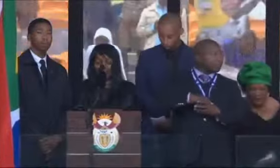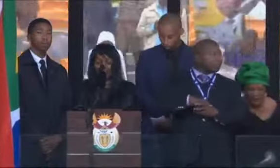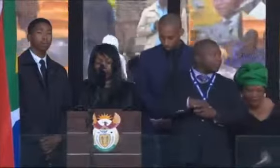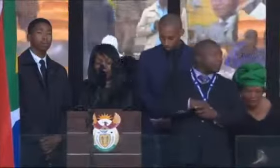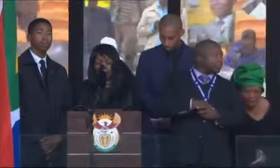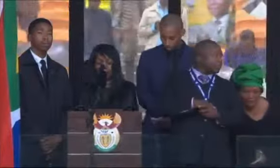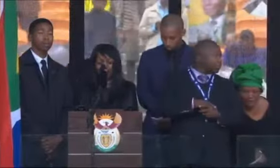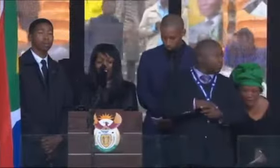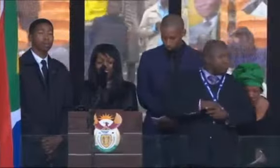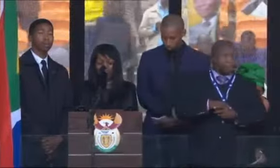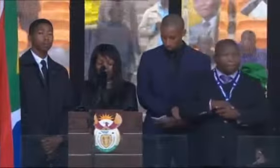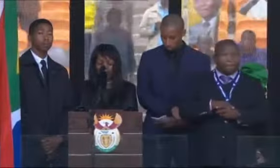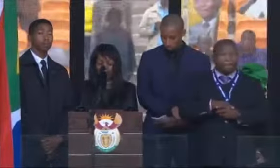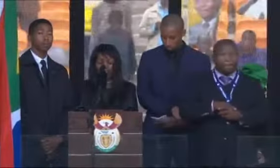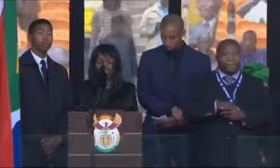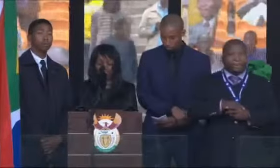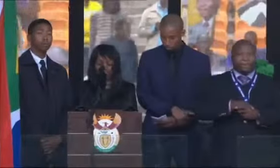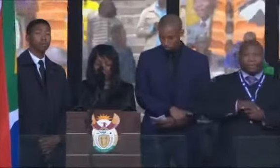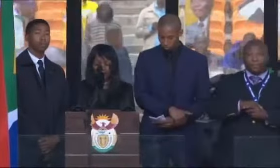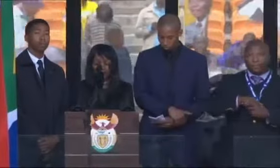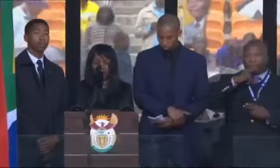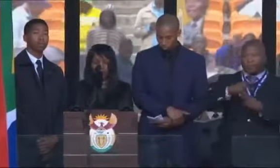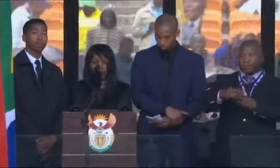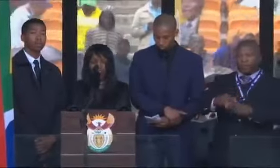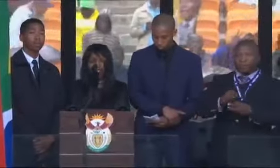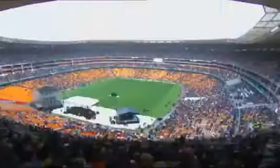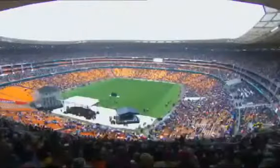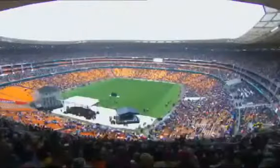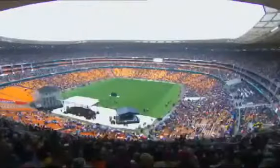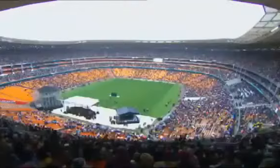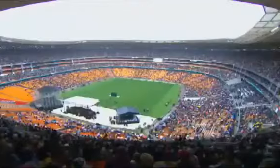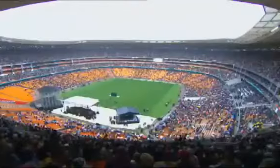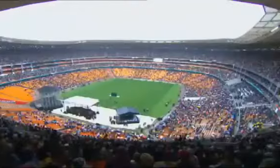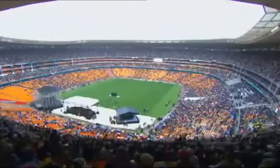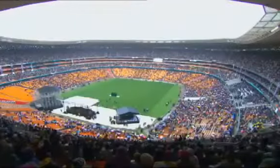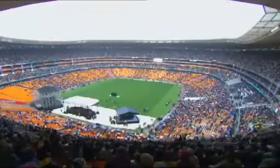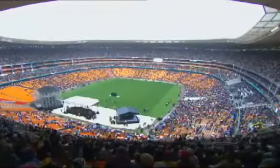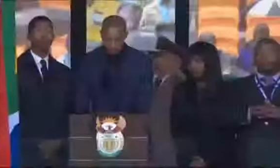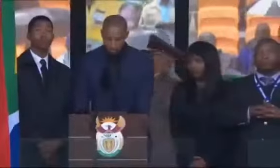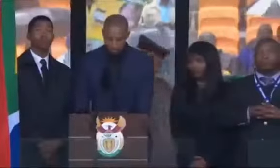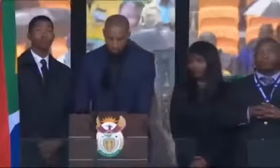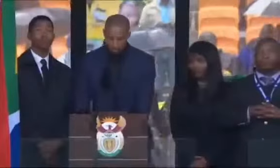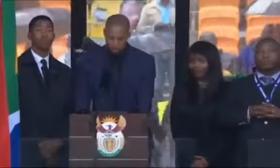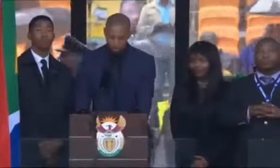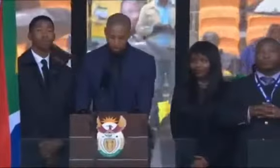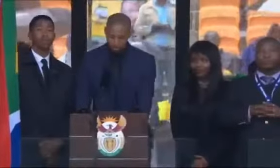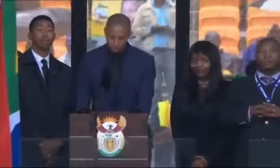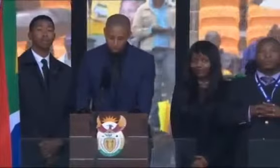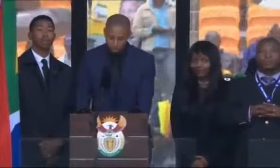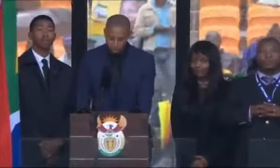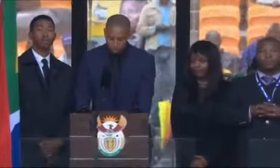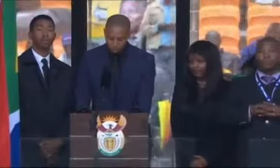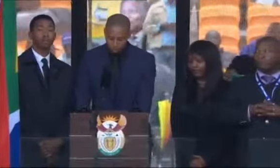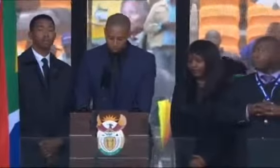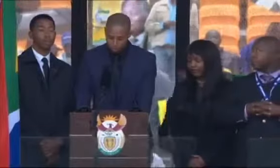No one seems ready to take responsibility for hiring the still unnamed signer, who's appeared at ANC